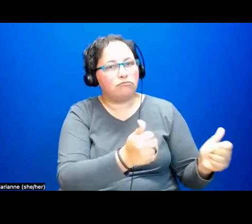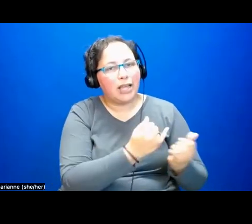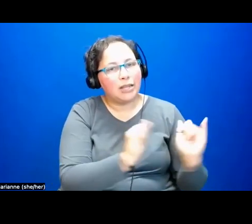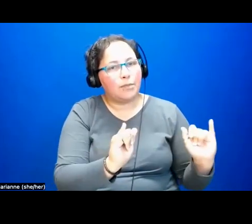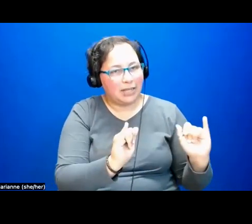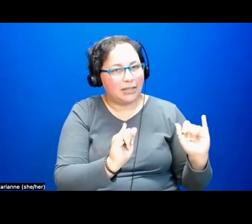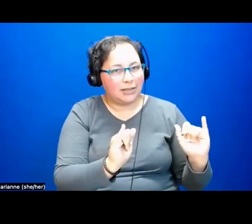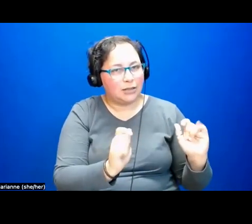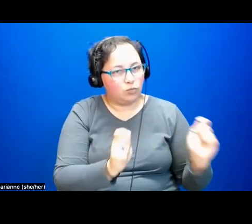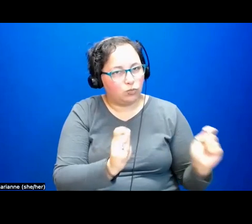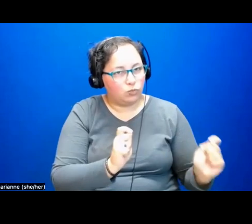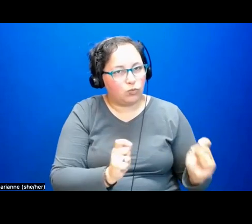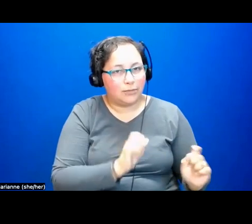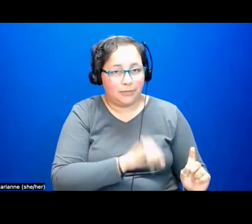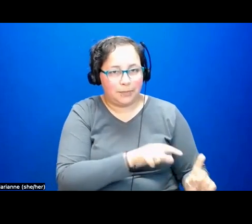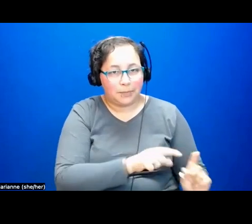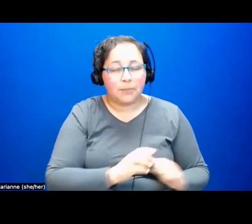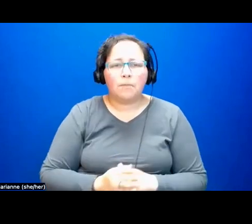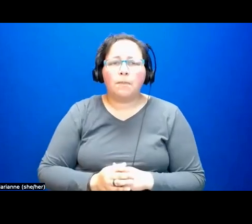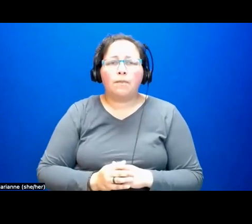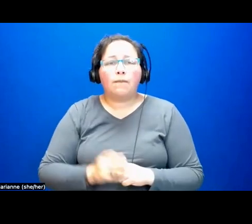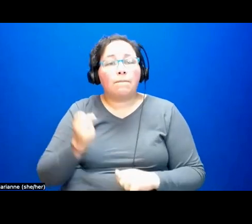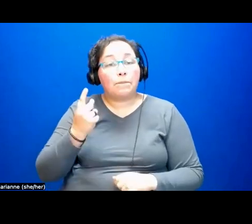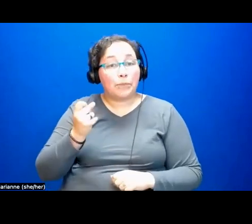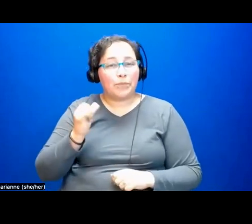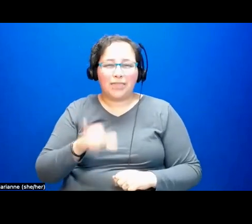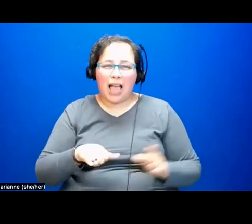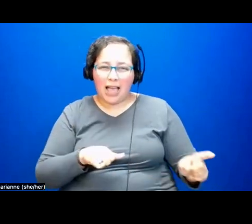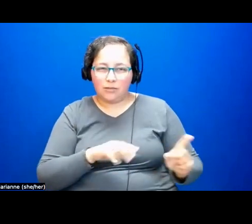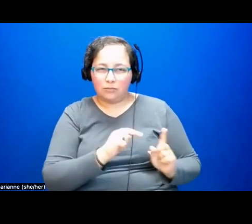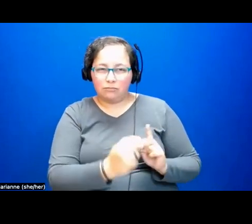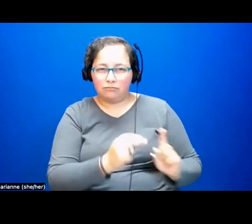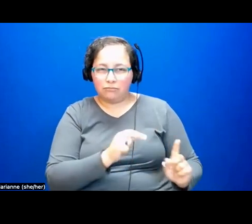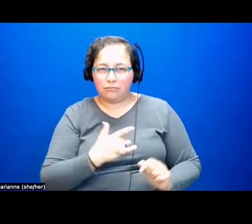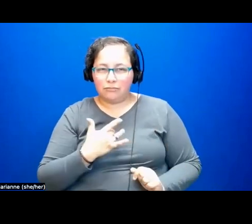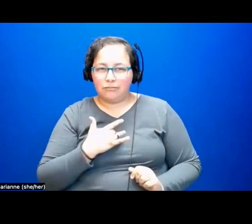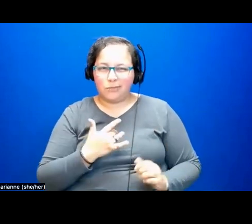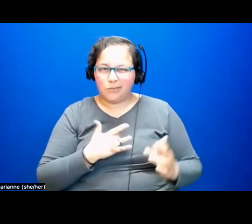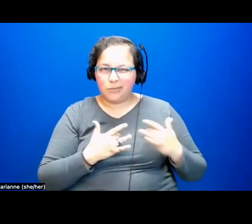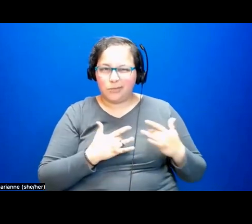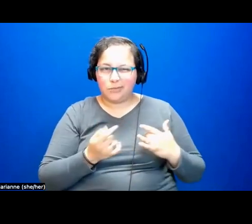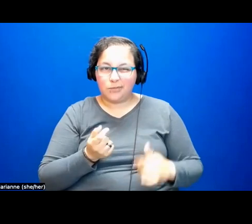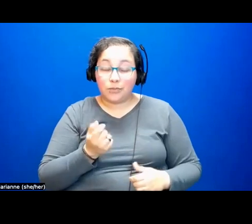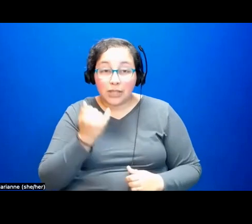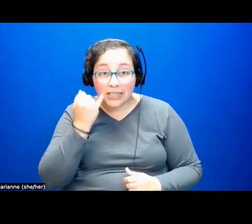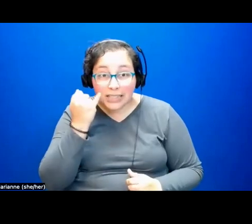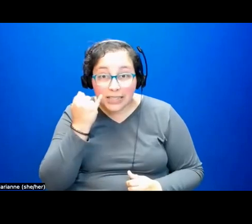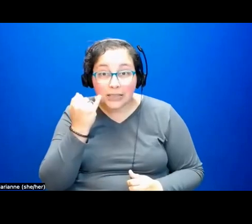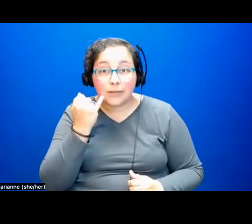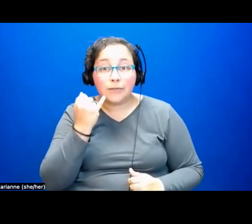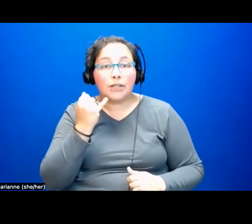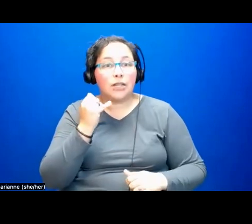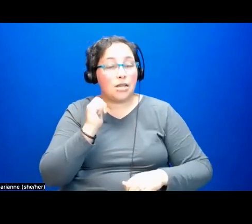people, just made me worry that were there to be a new border